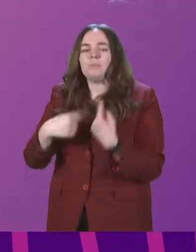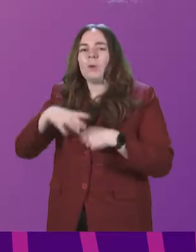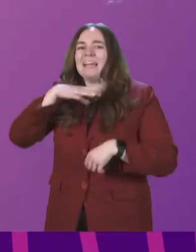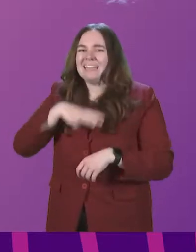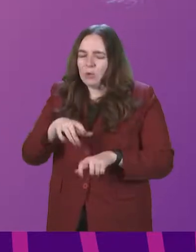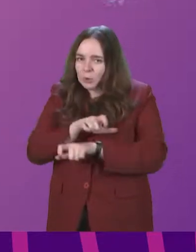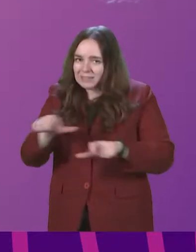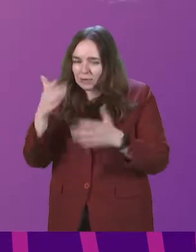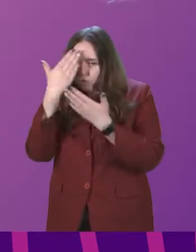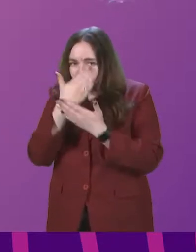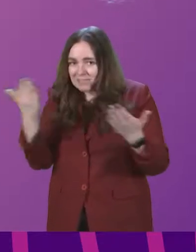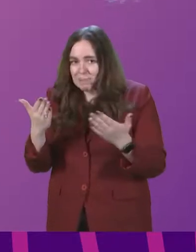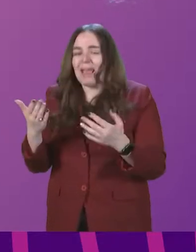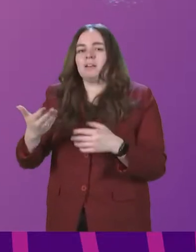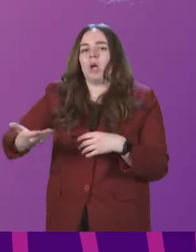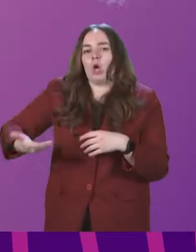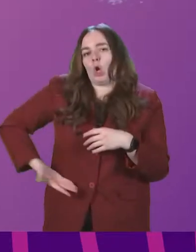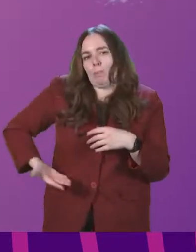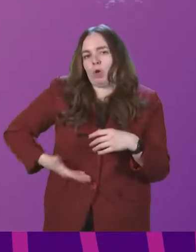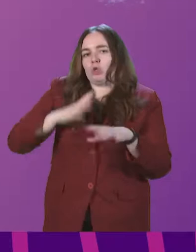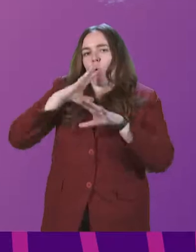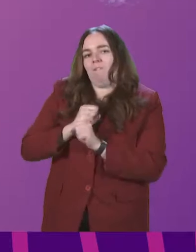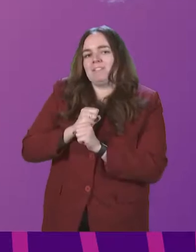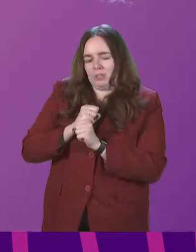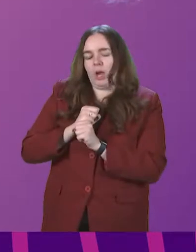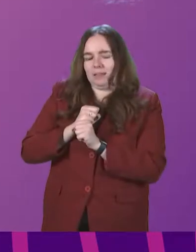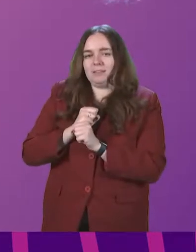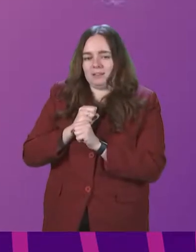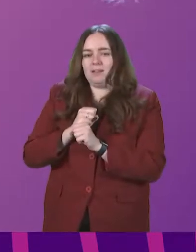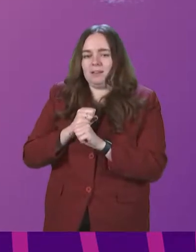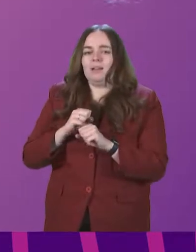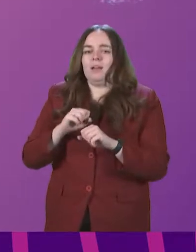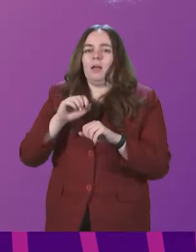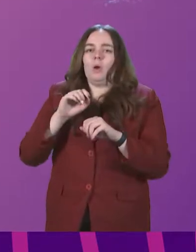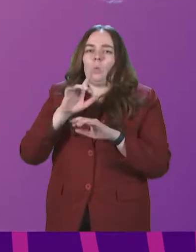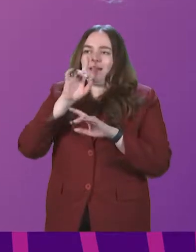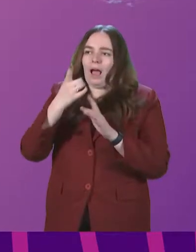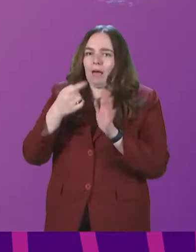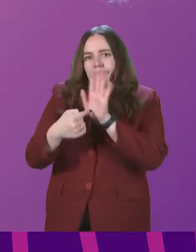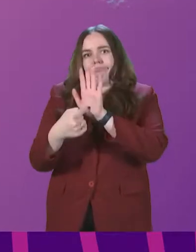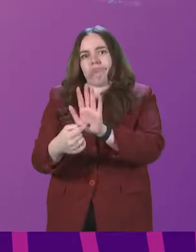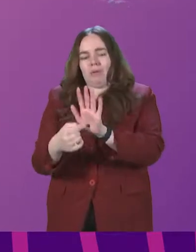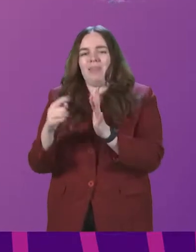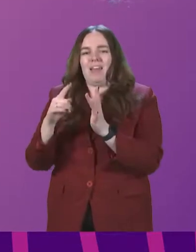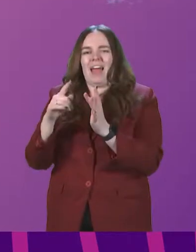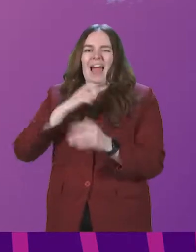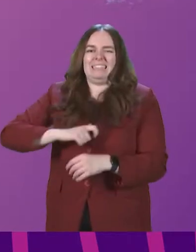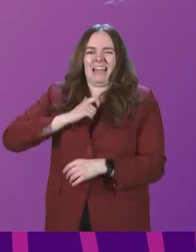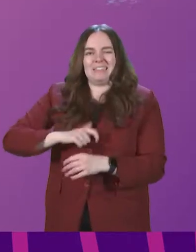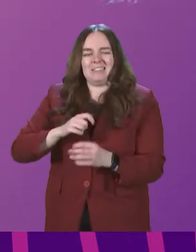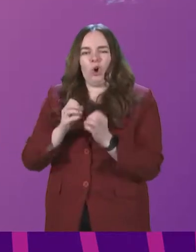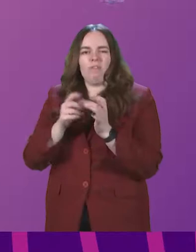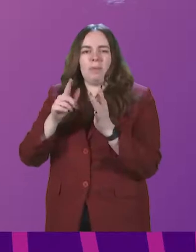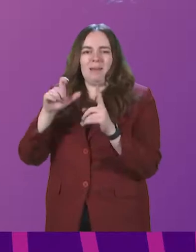continue to respect commercial confidentiality and not comment on the identity of bidders or the substance of the bids, which I hope is something